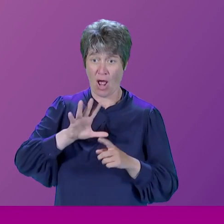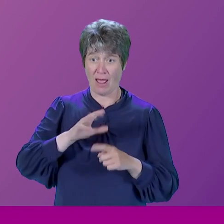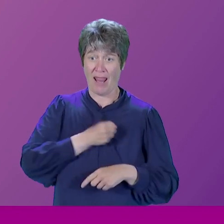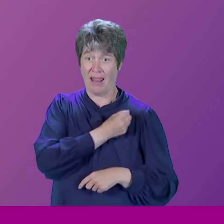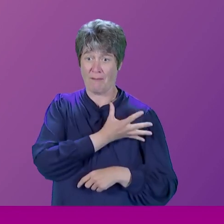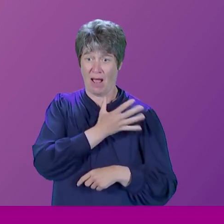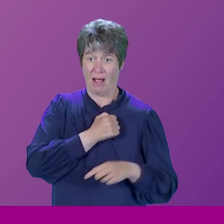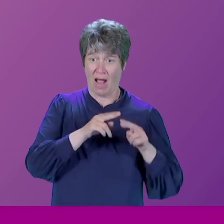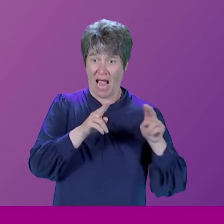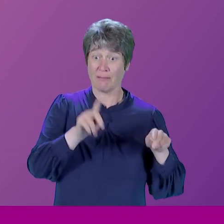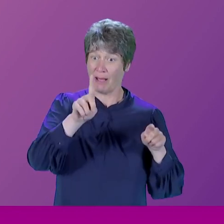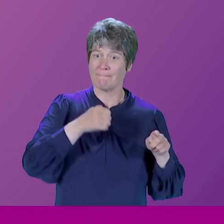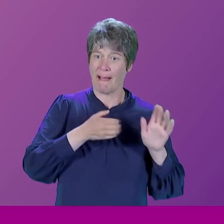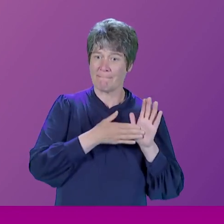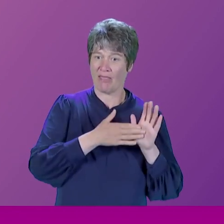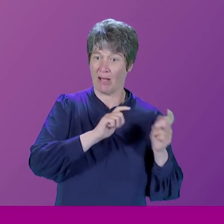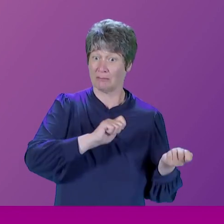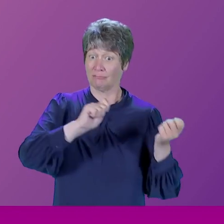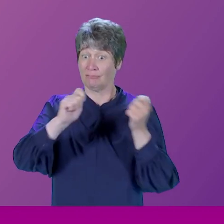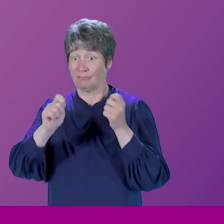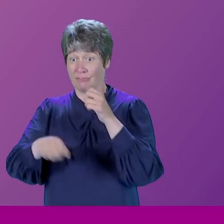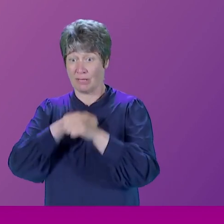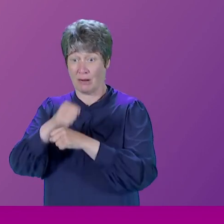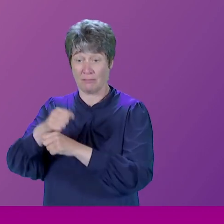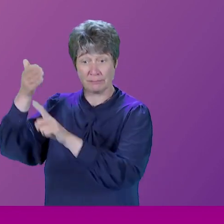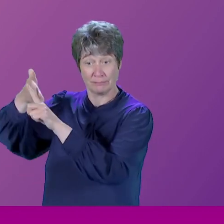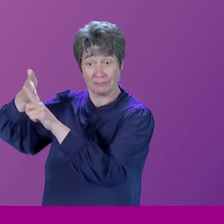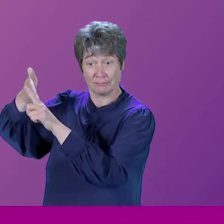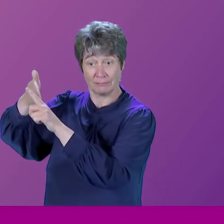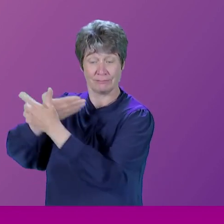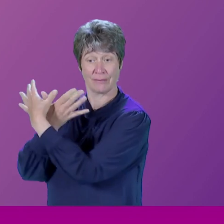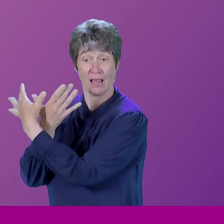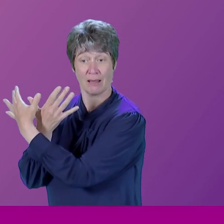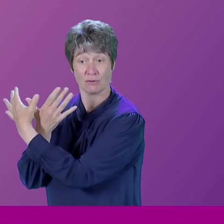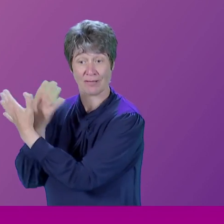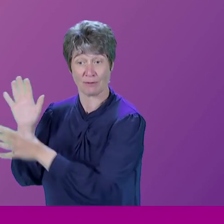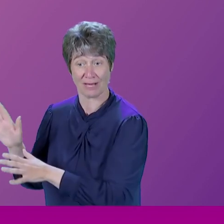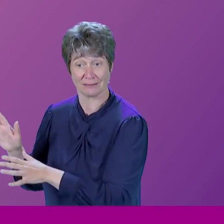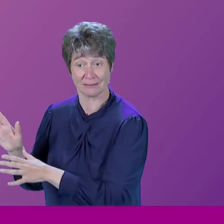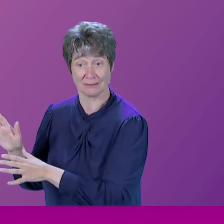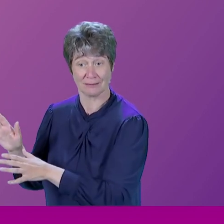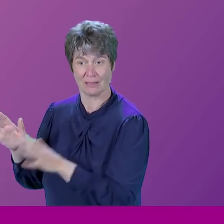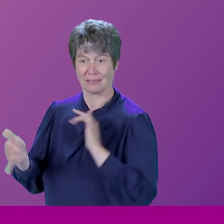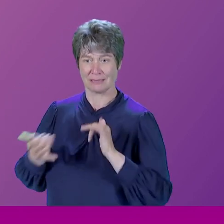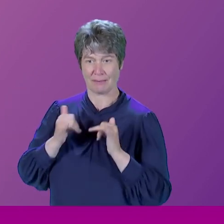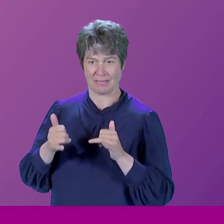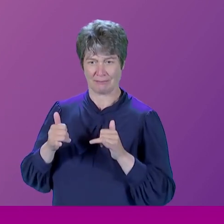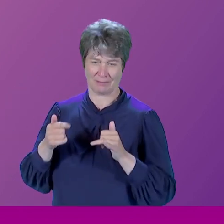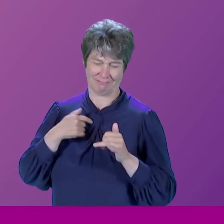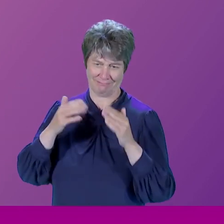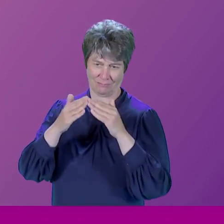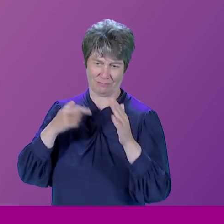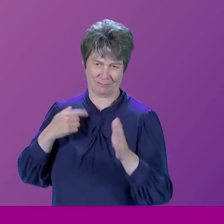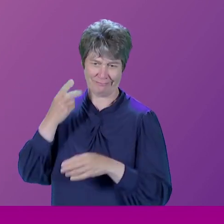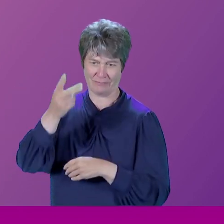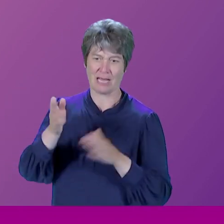supported the Liberal Democrats with equal passion. So, er, when I'd go to lunch there during elections. Yeah, I used to go